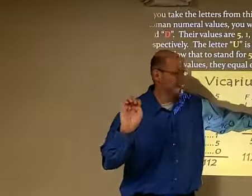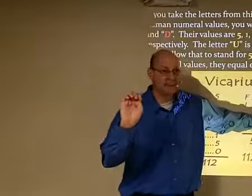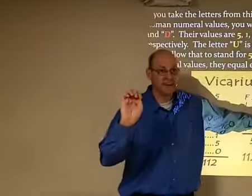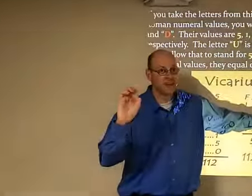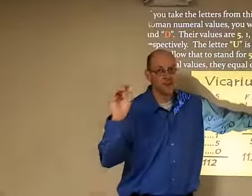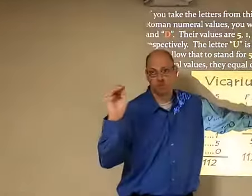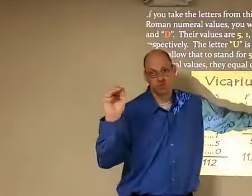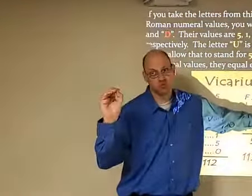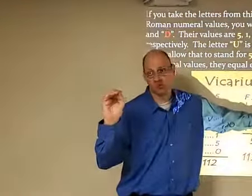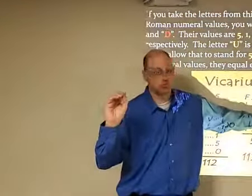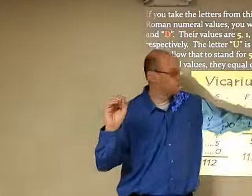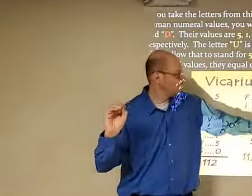501